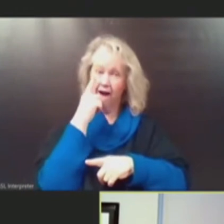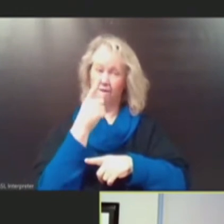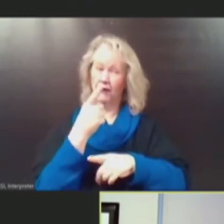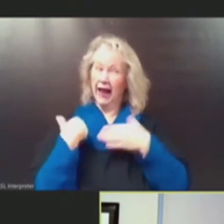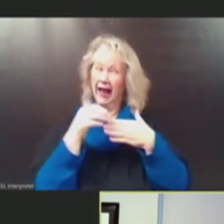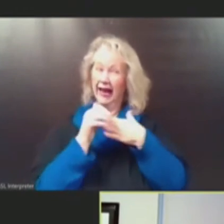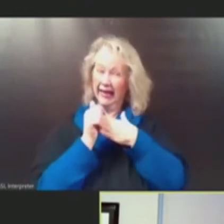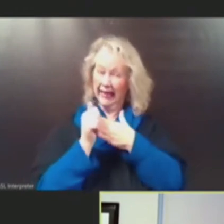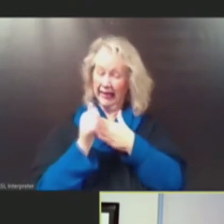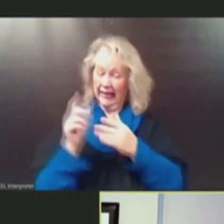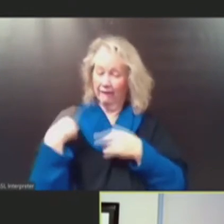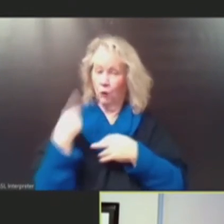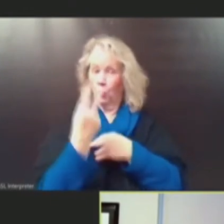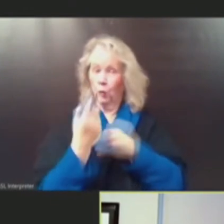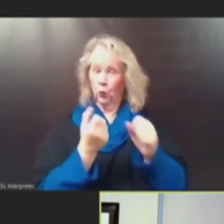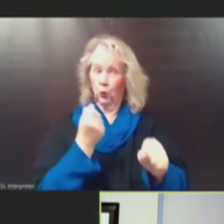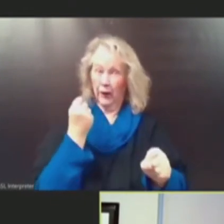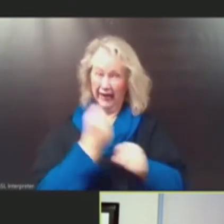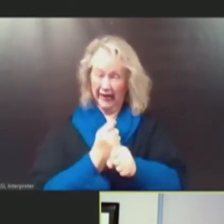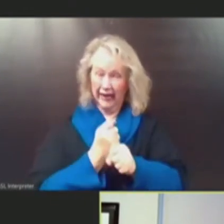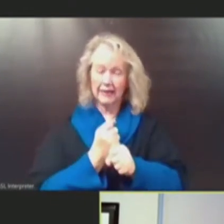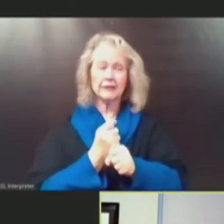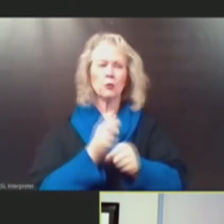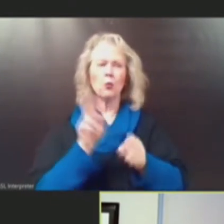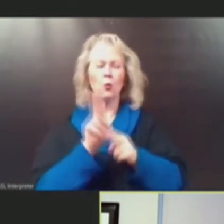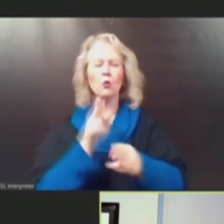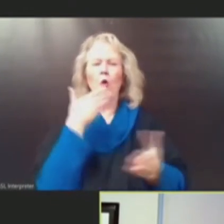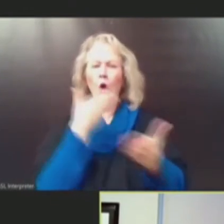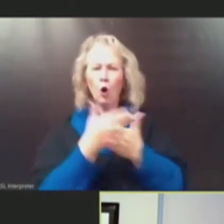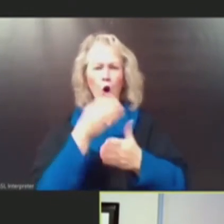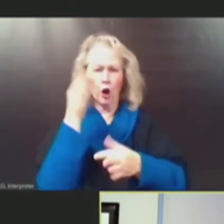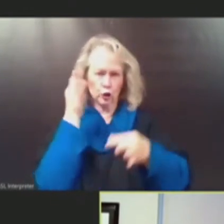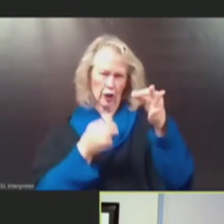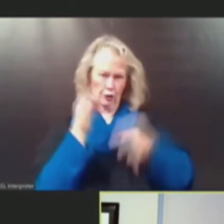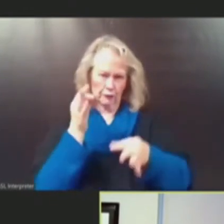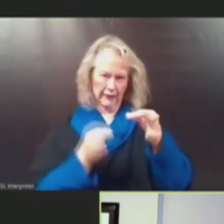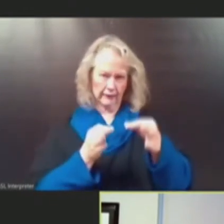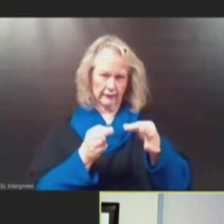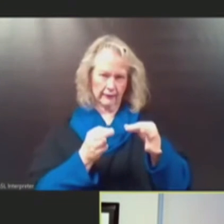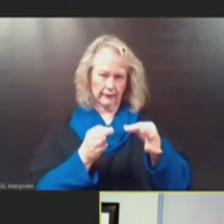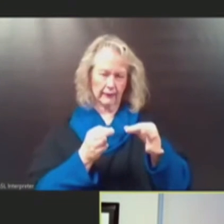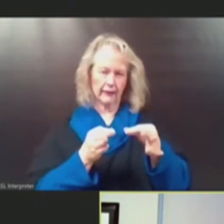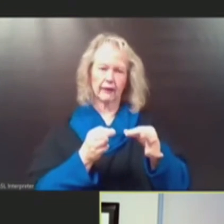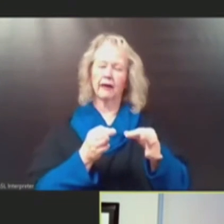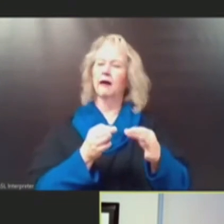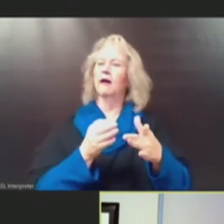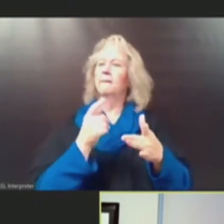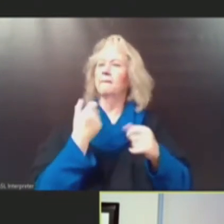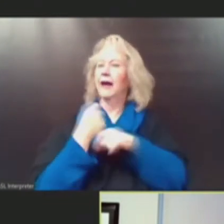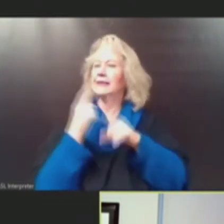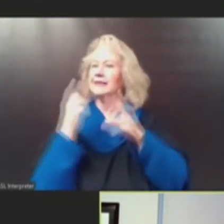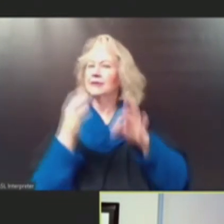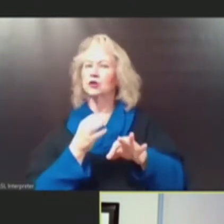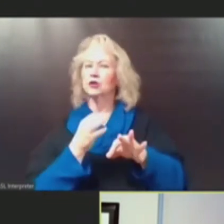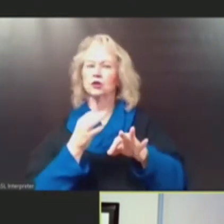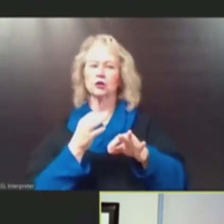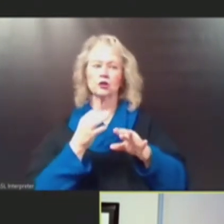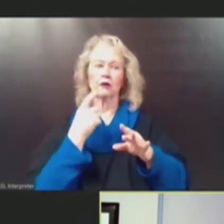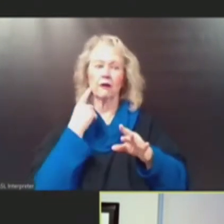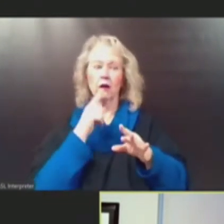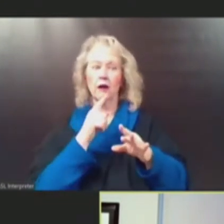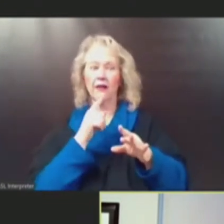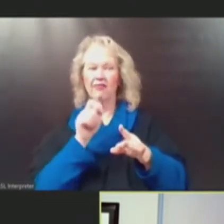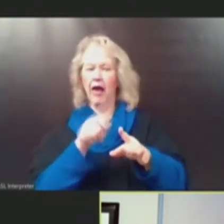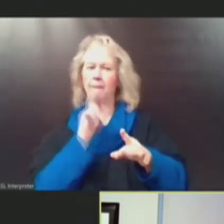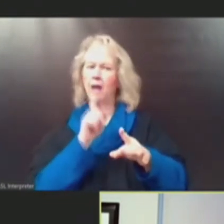years of this pandemic using good judgment on when to institute things at a statewide level